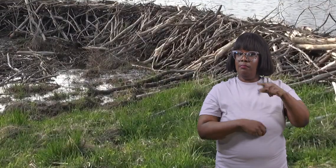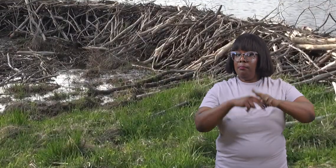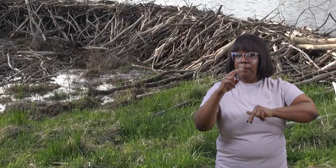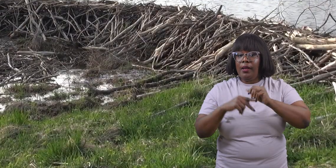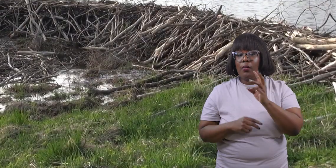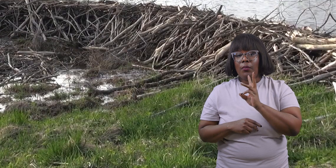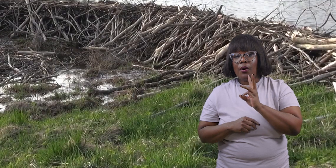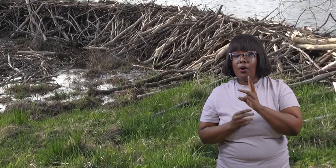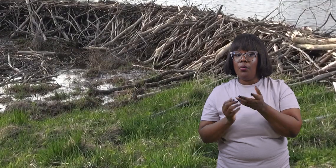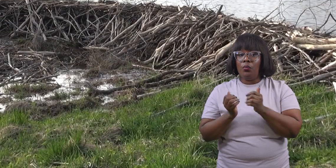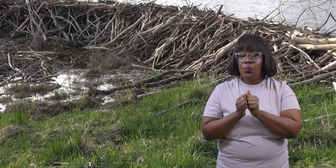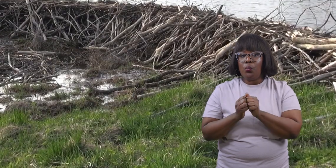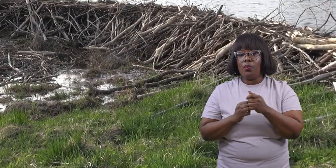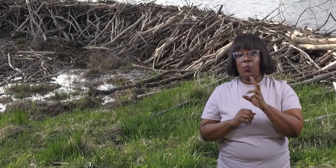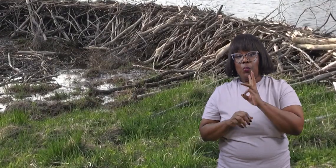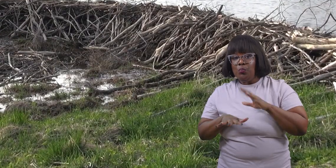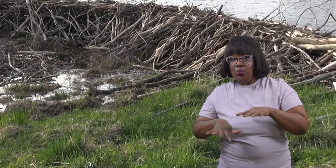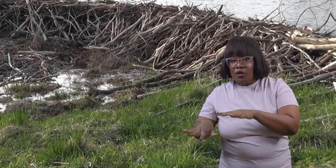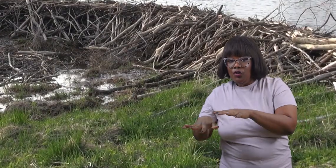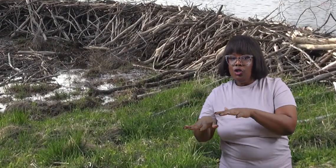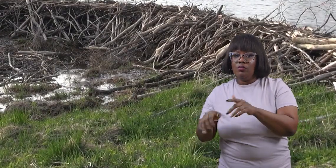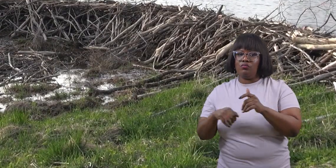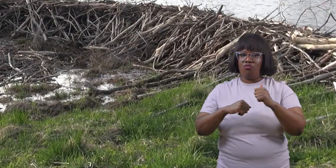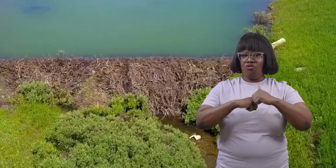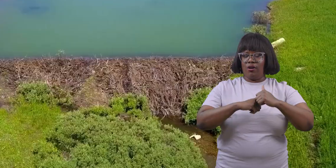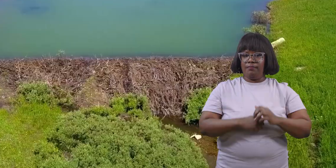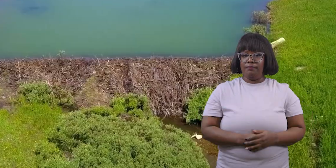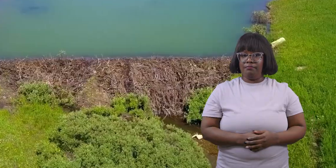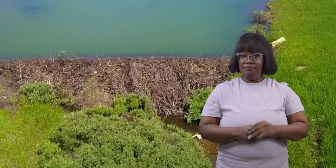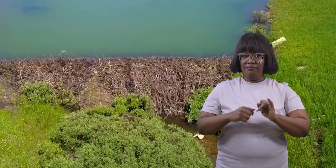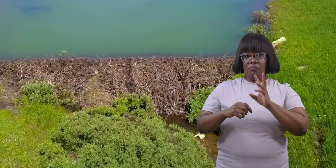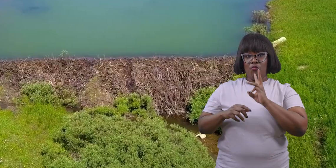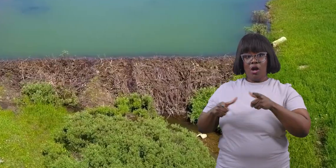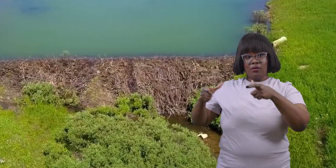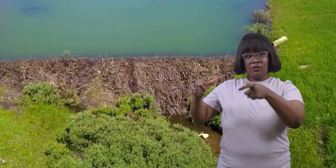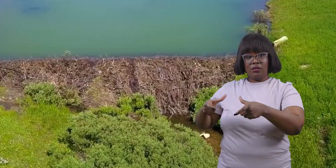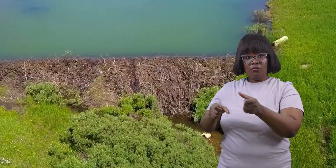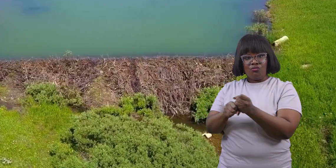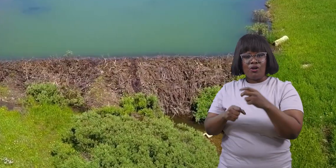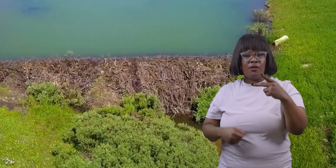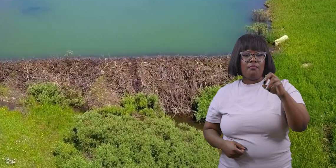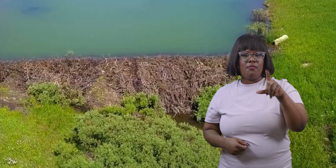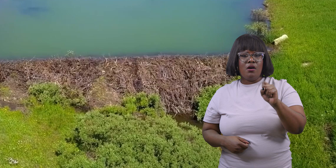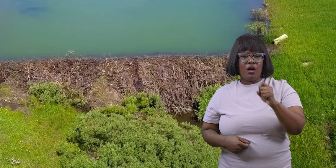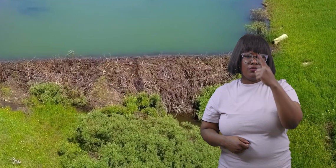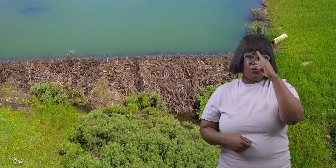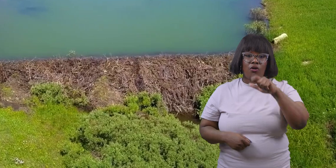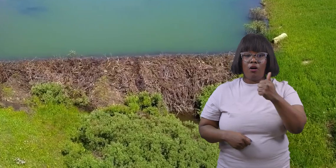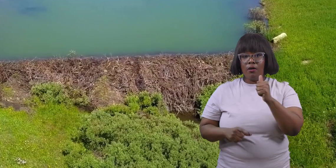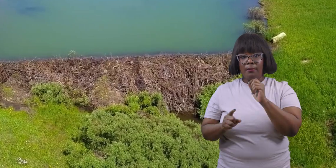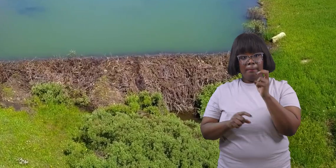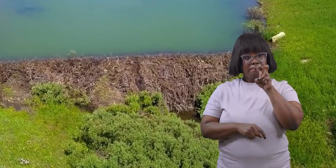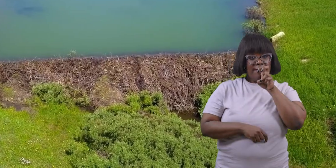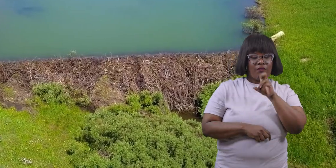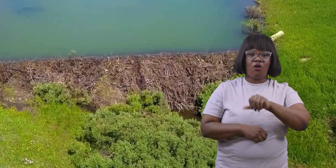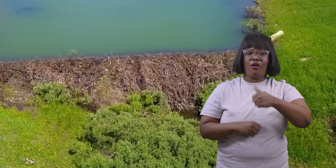mud and rocks across streams and rivers the dams create ponds that provide safe homes for both beavers and other